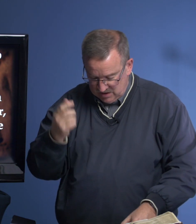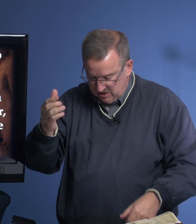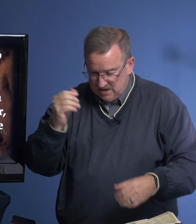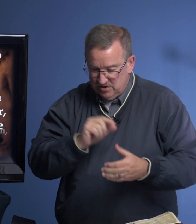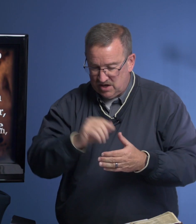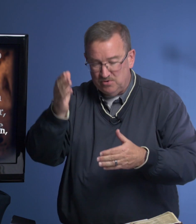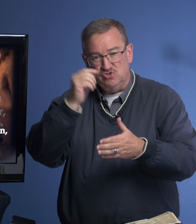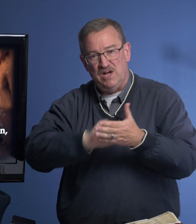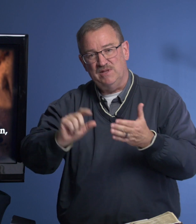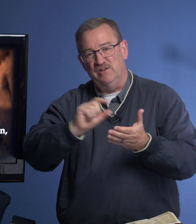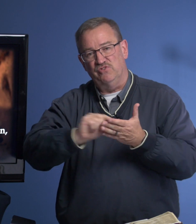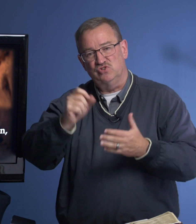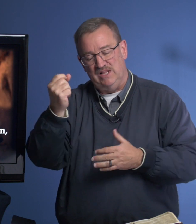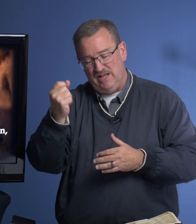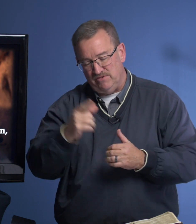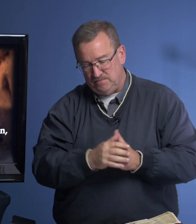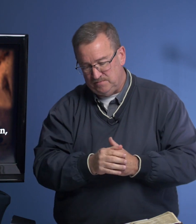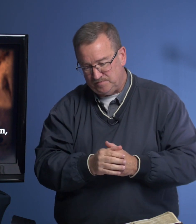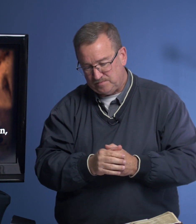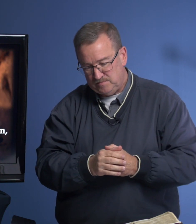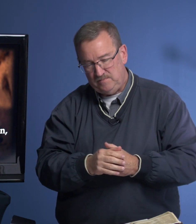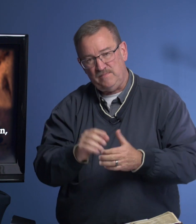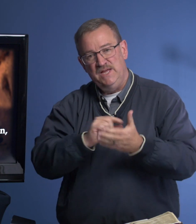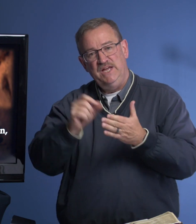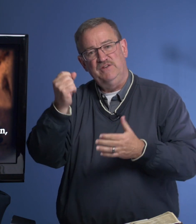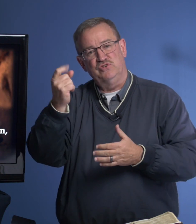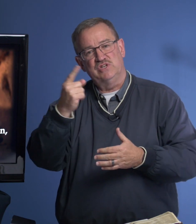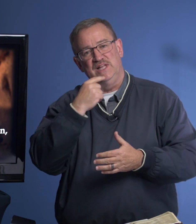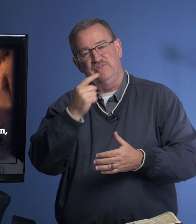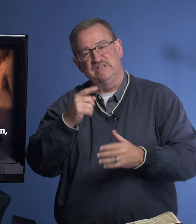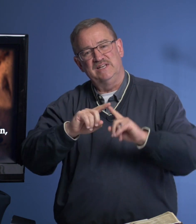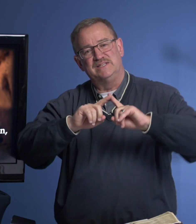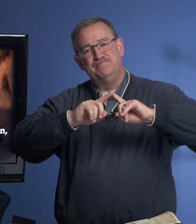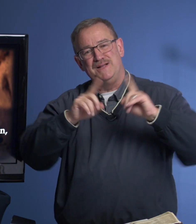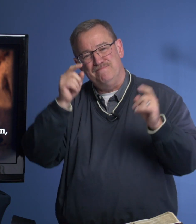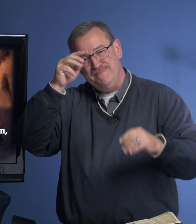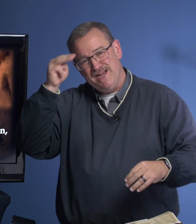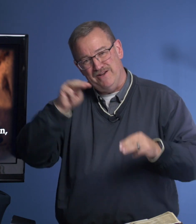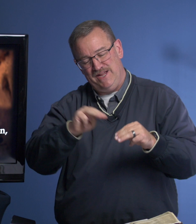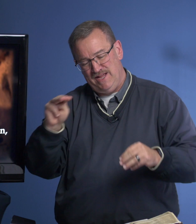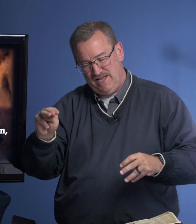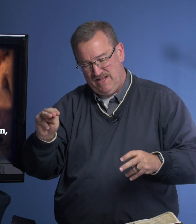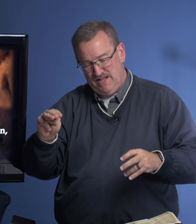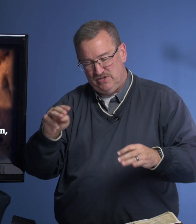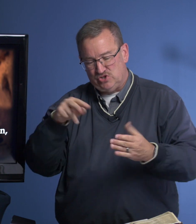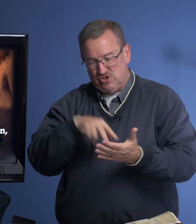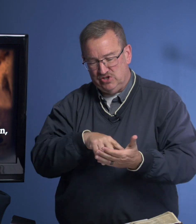Look at, I'm going to drop down to verse 11. In verse 11, it says, But Mary stood